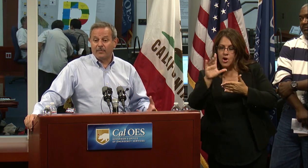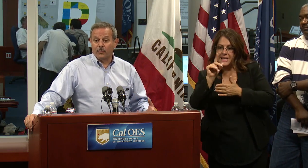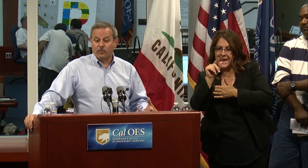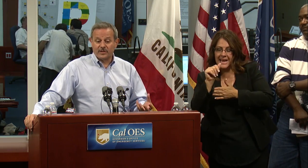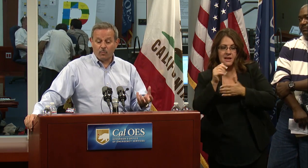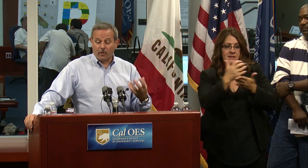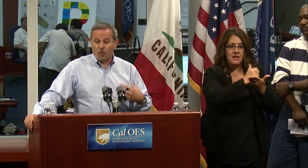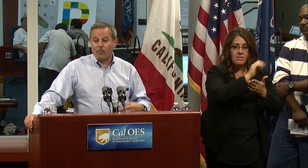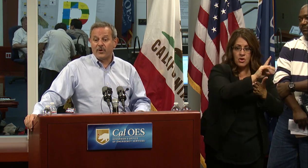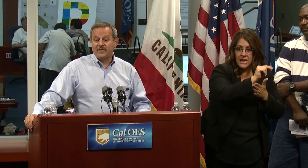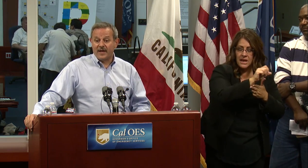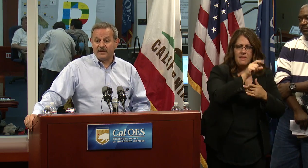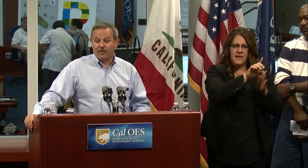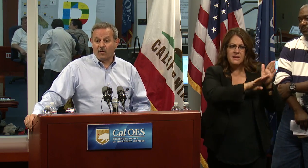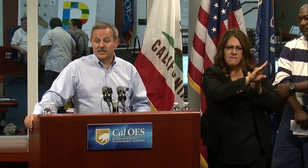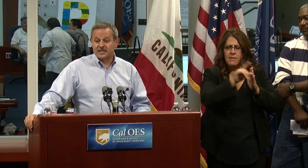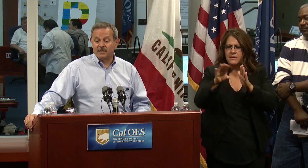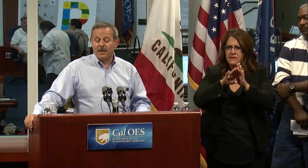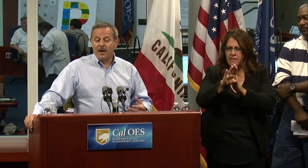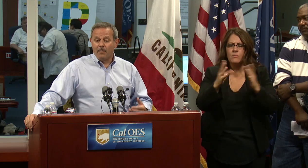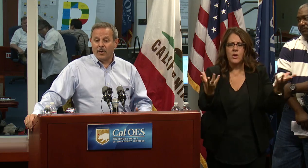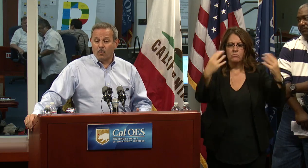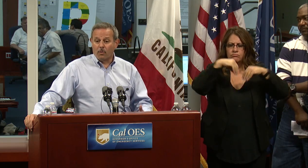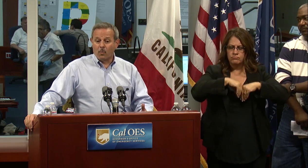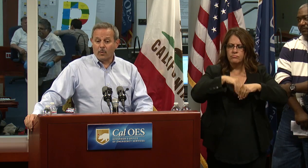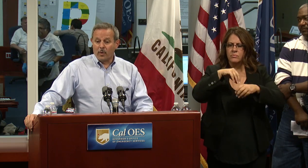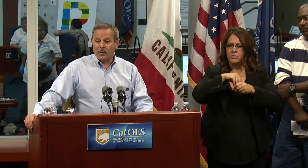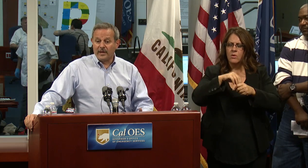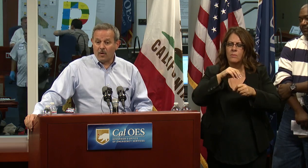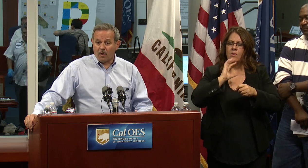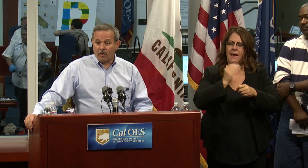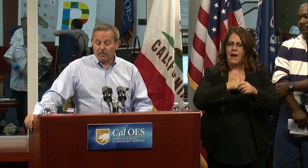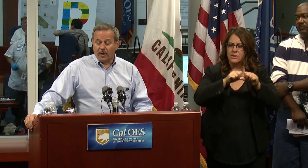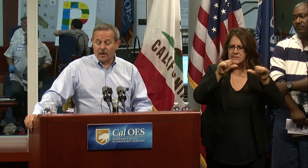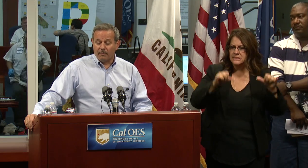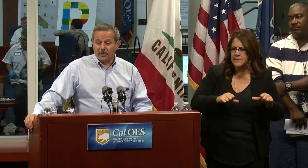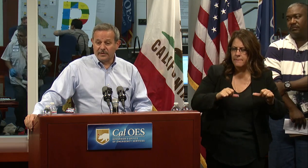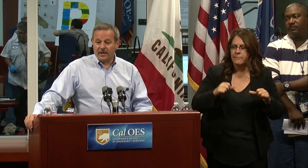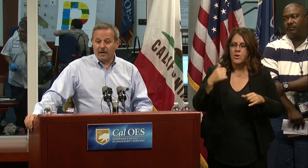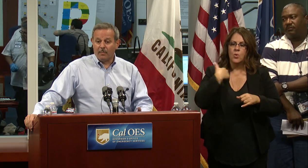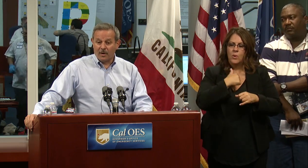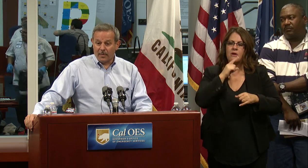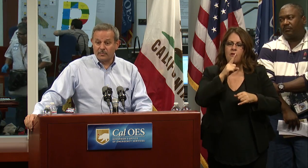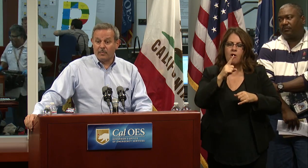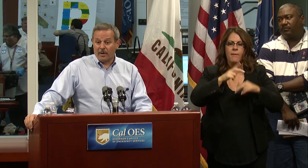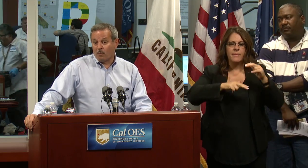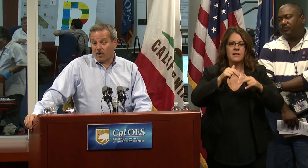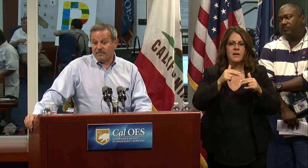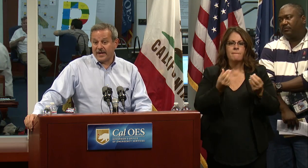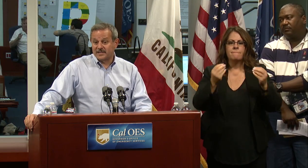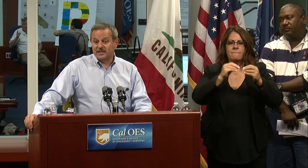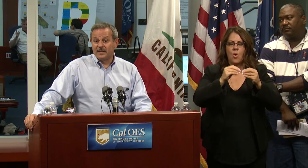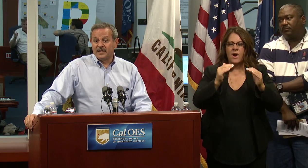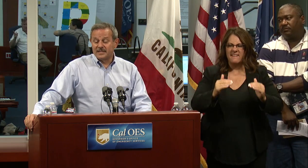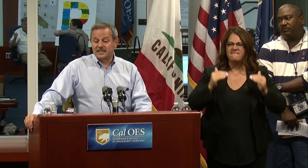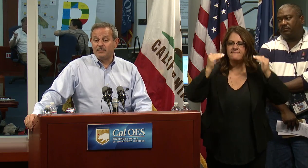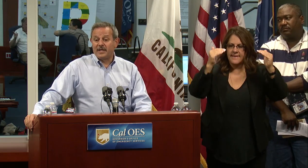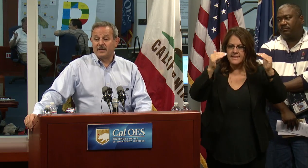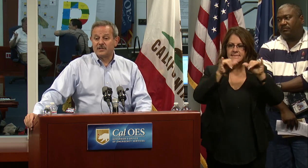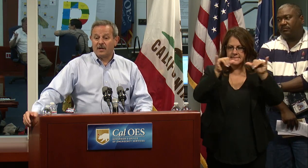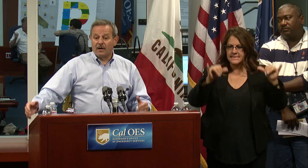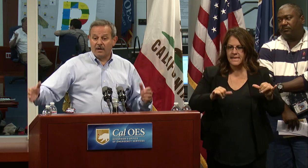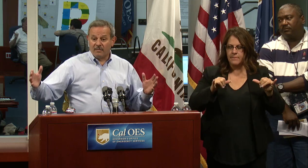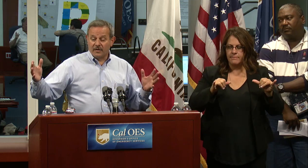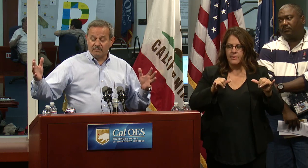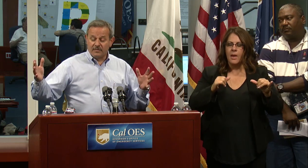they've developed theirs and we're incorporating that into our system. But we really are building a more advanced system